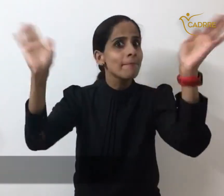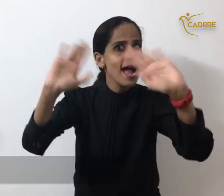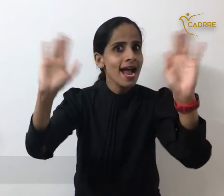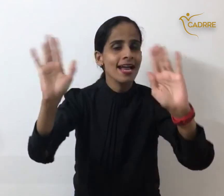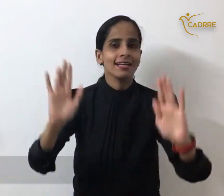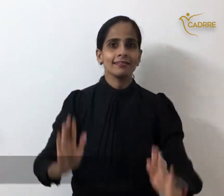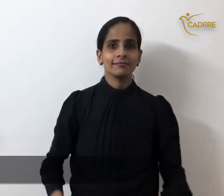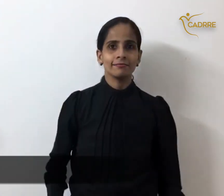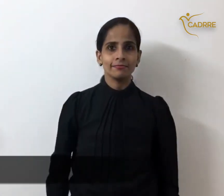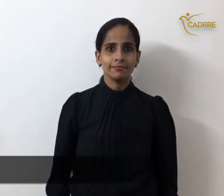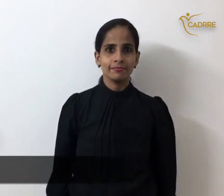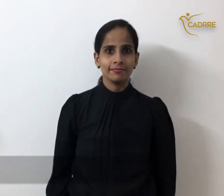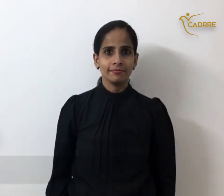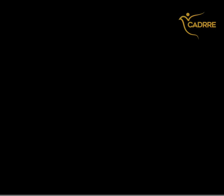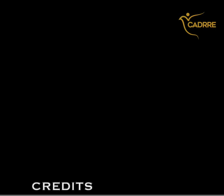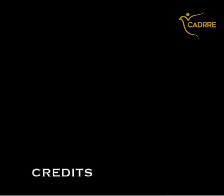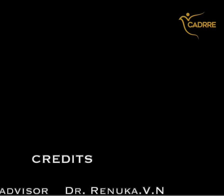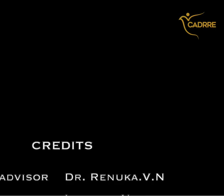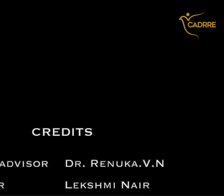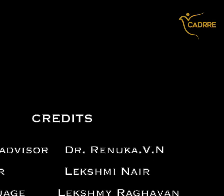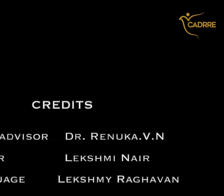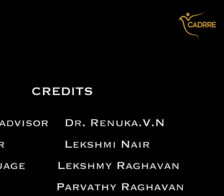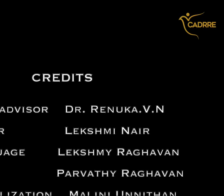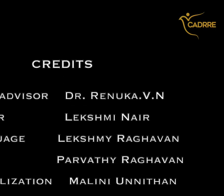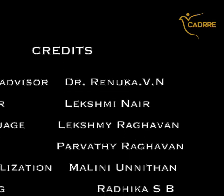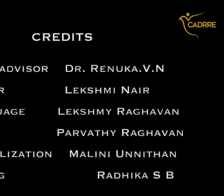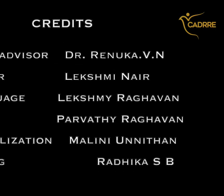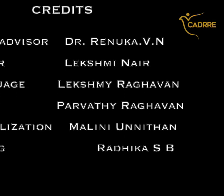-bye! Bye-bye! Theresa Food Two Two Three Two Foo Three Two Money Thank you.